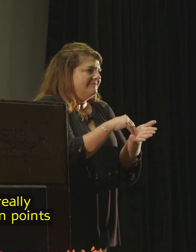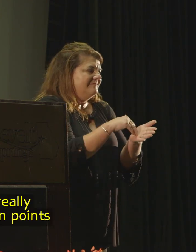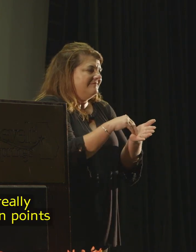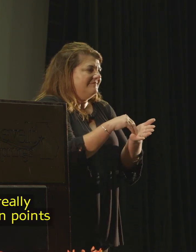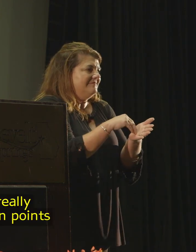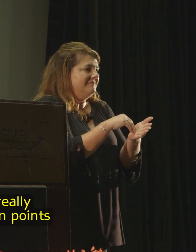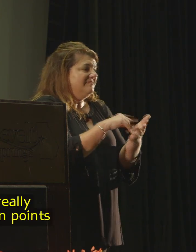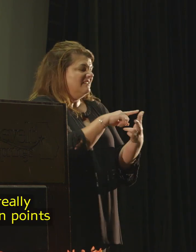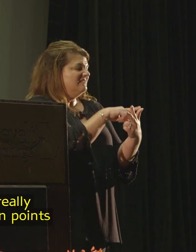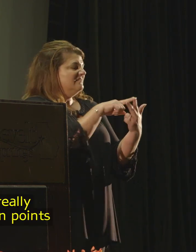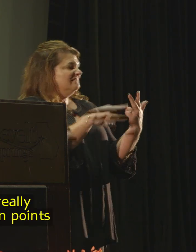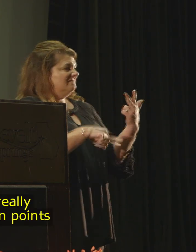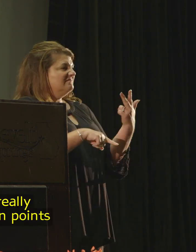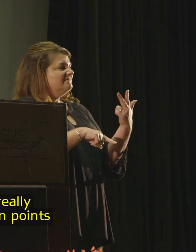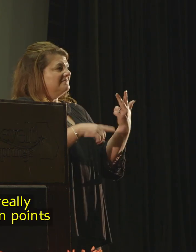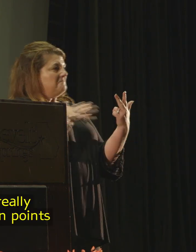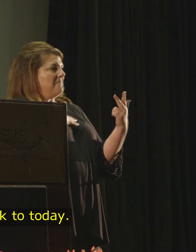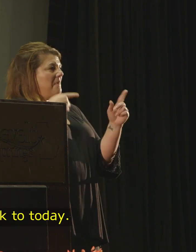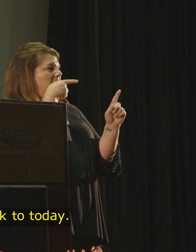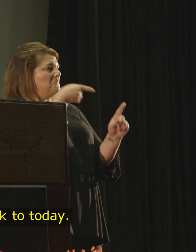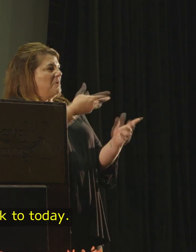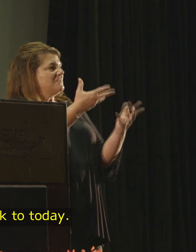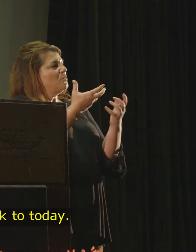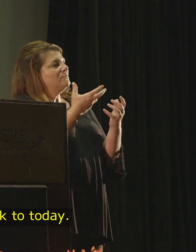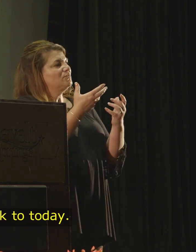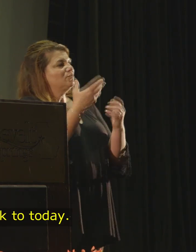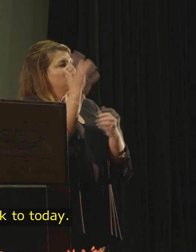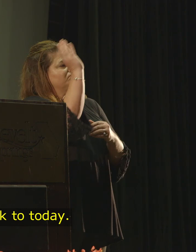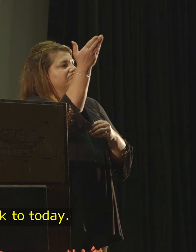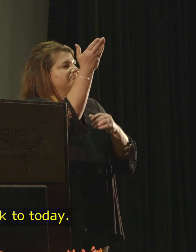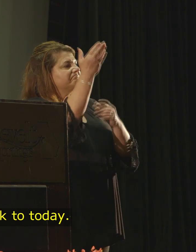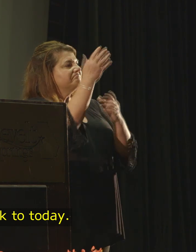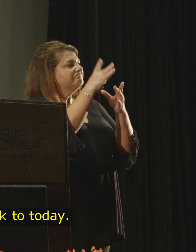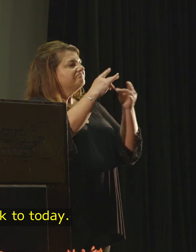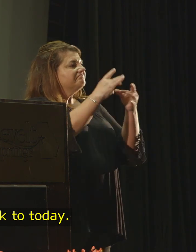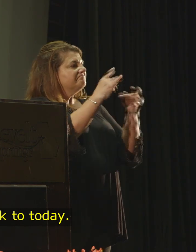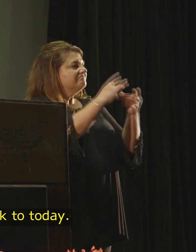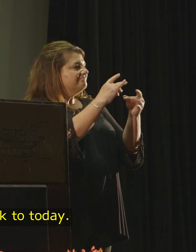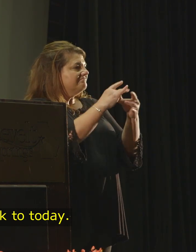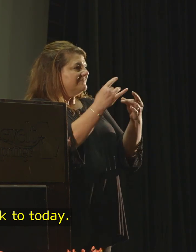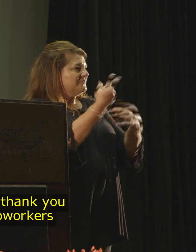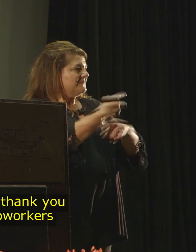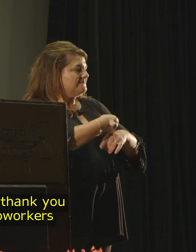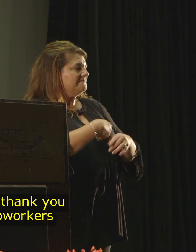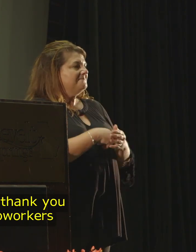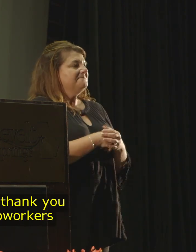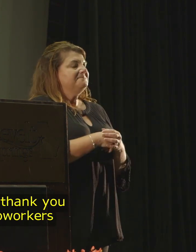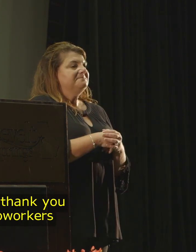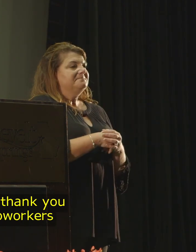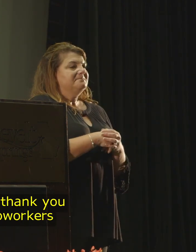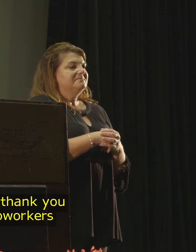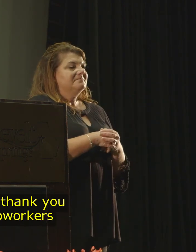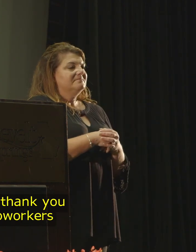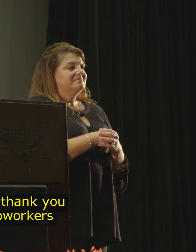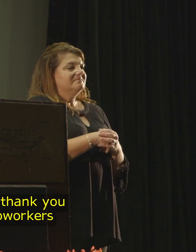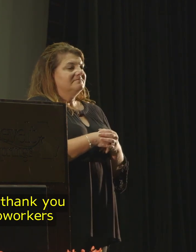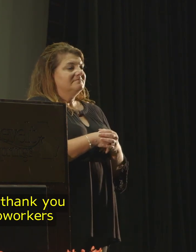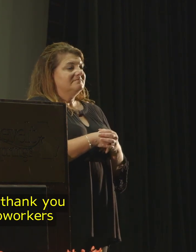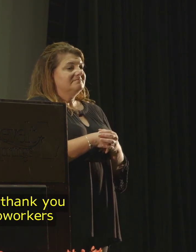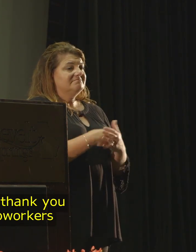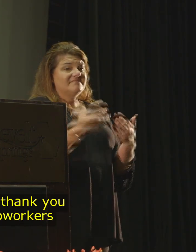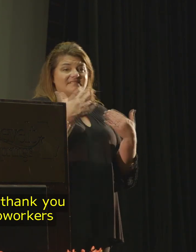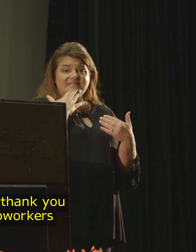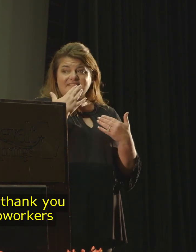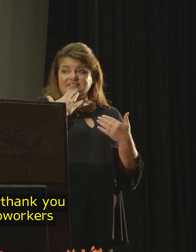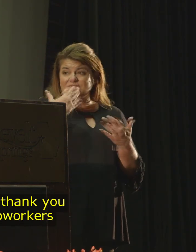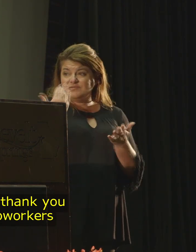Those are really the three main points I wanted to speak to today. I wanted to say thank you